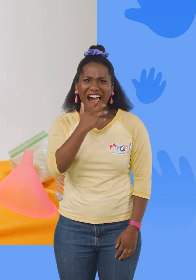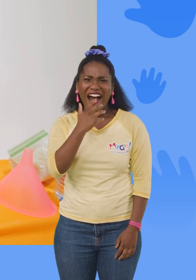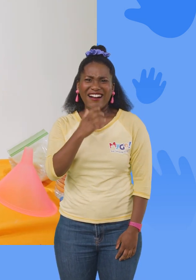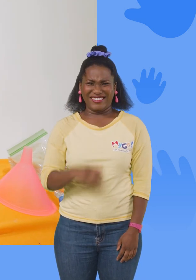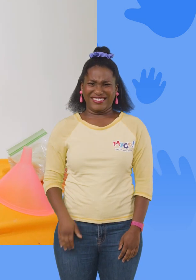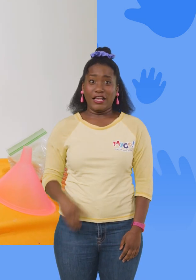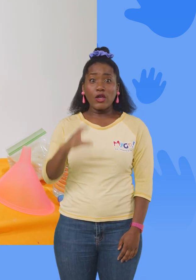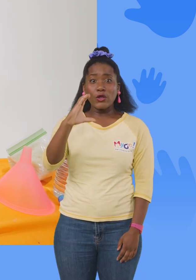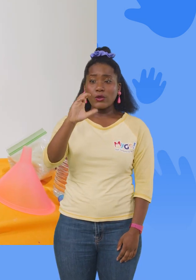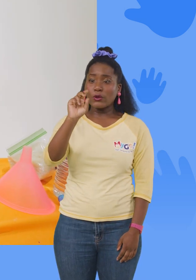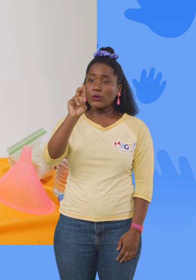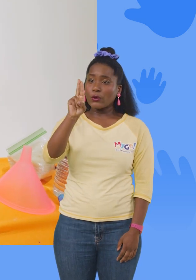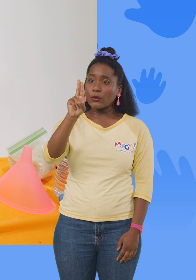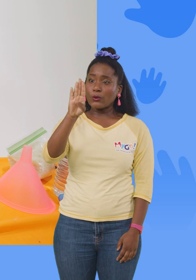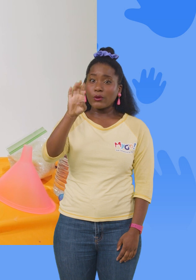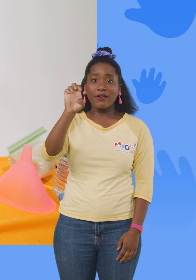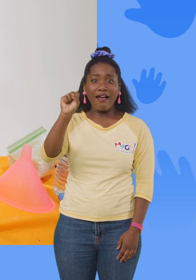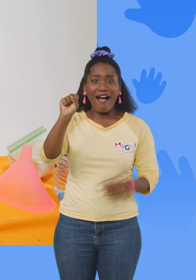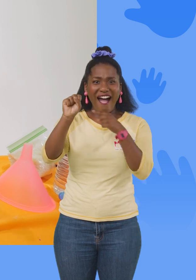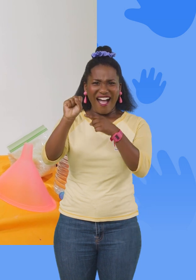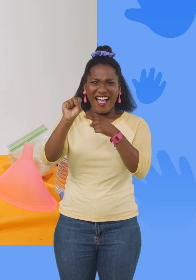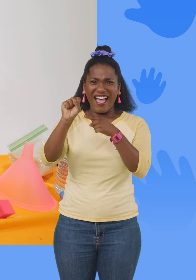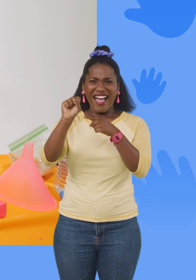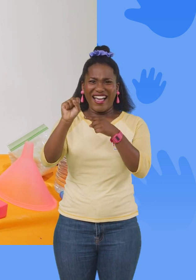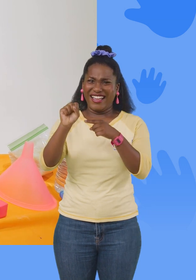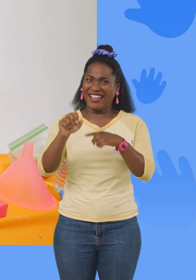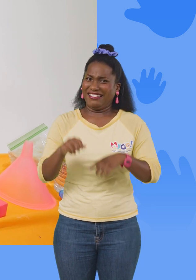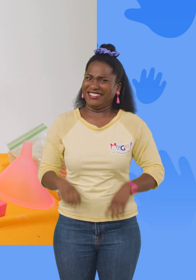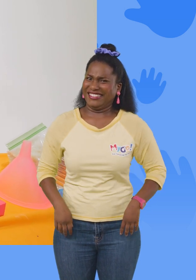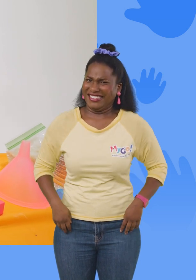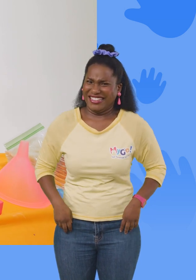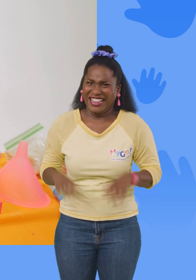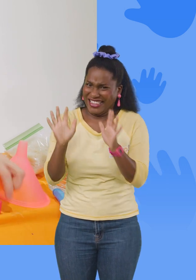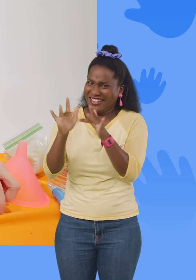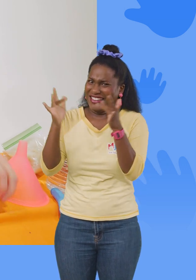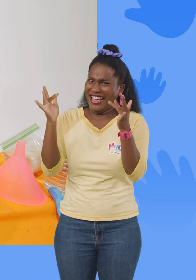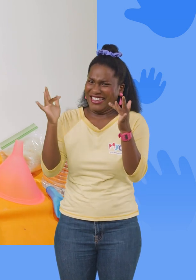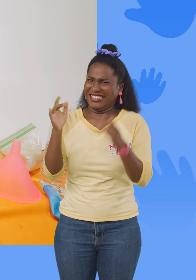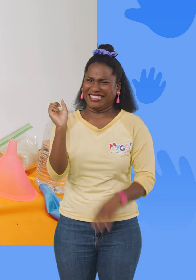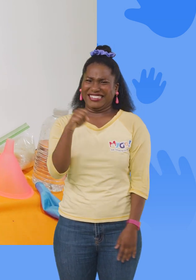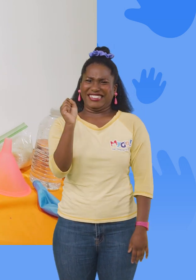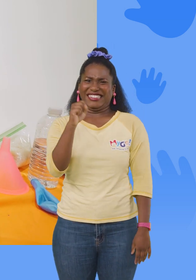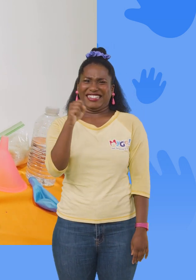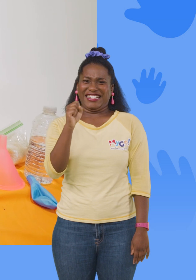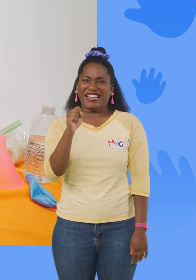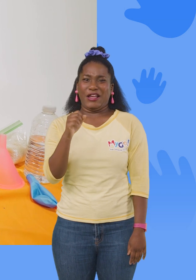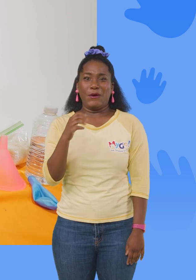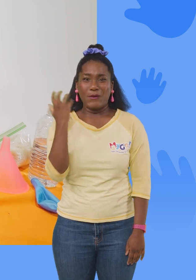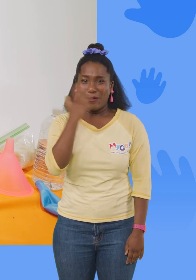these are cubes. And they actually are pretty light. Wow, see? Even